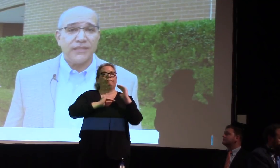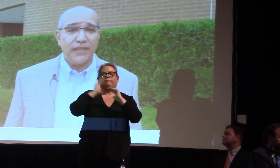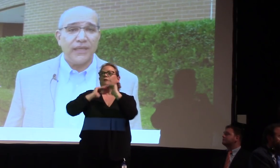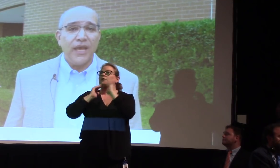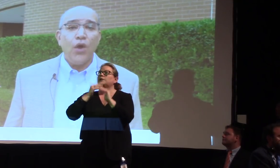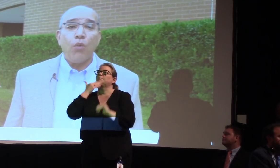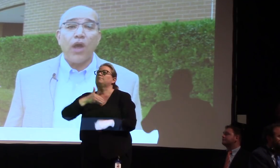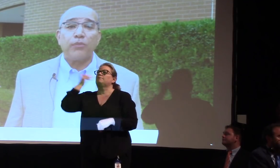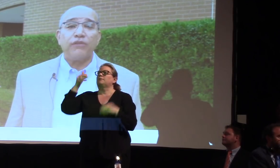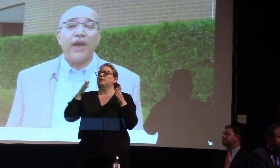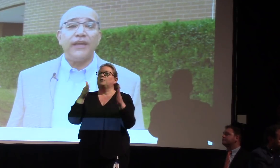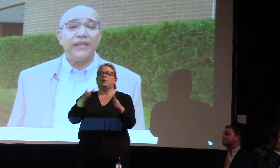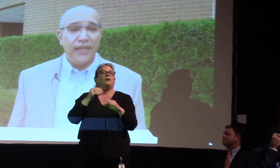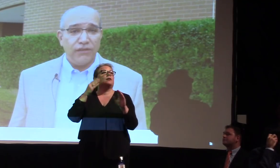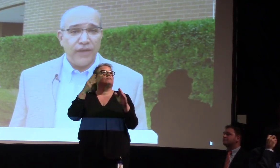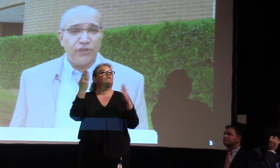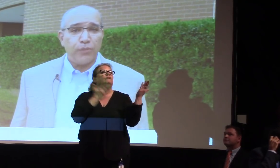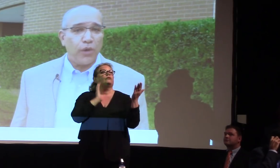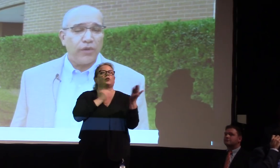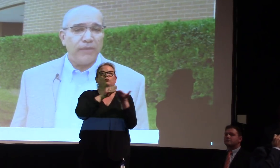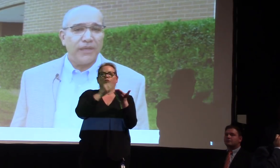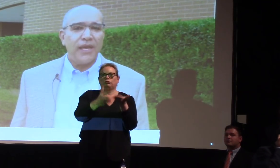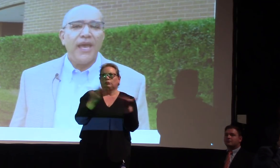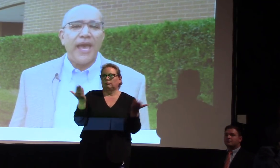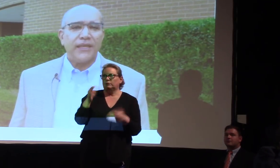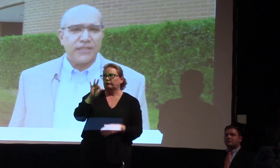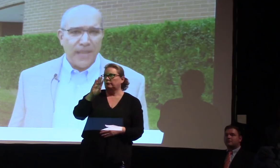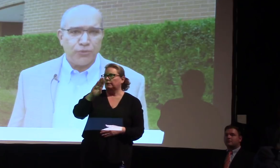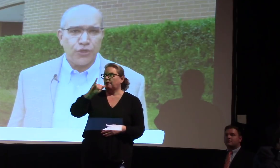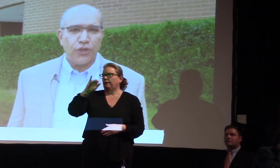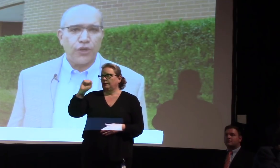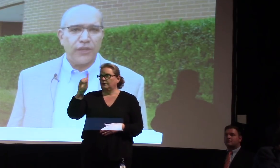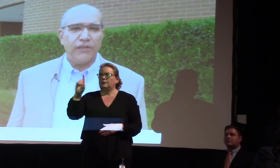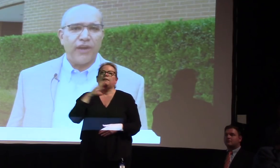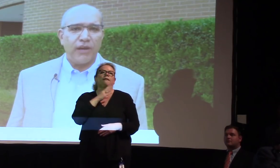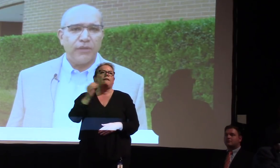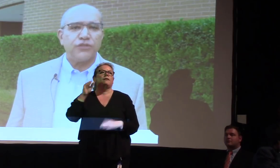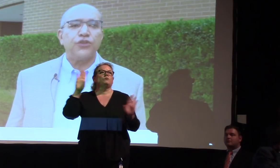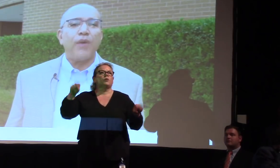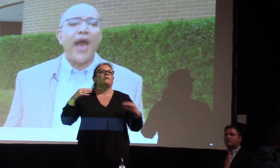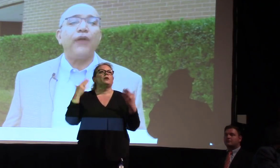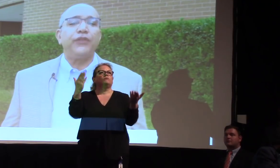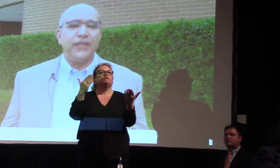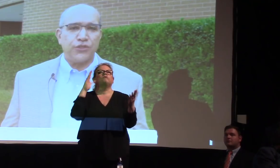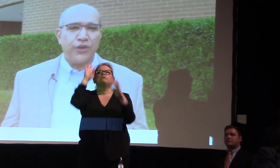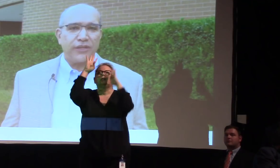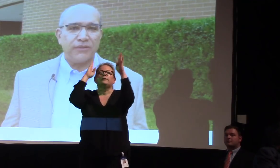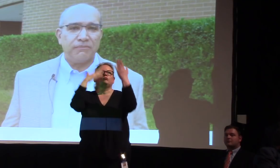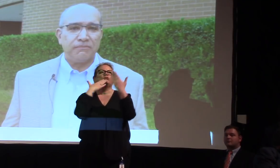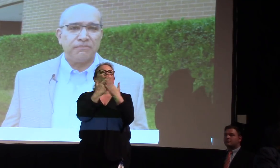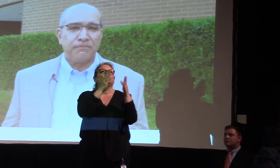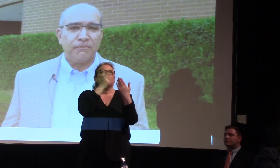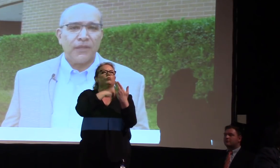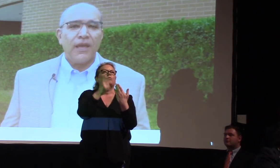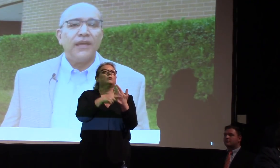ISD while providing innovative programming and exceptional learning environments throughout the district.